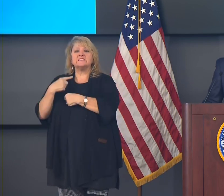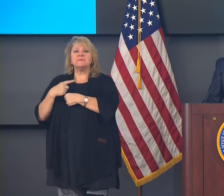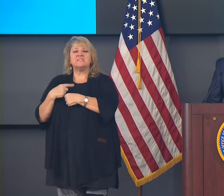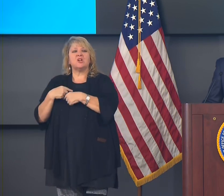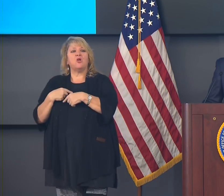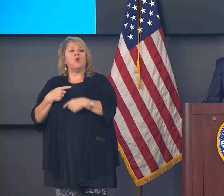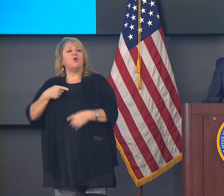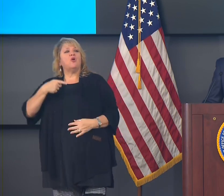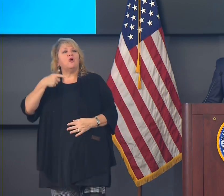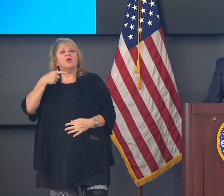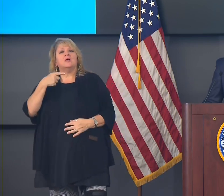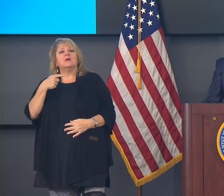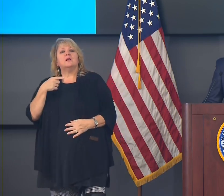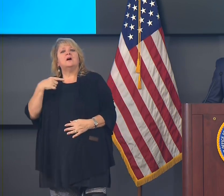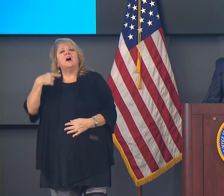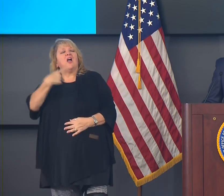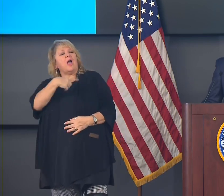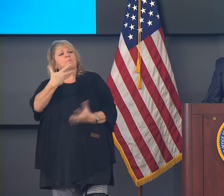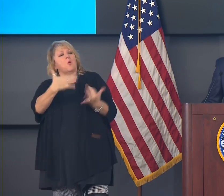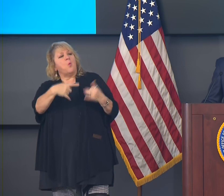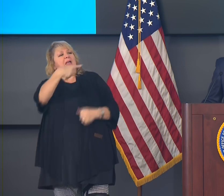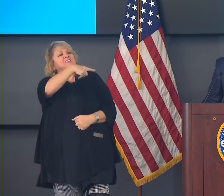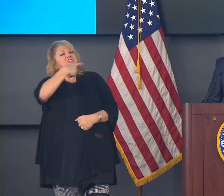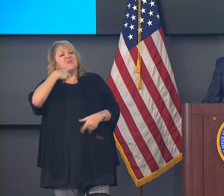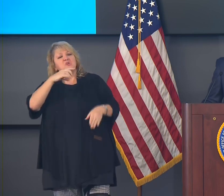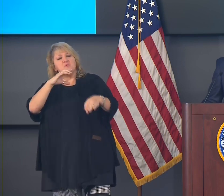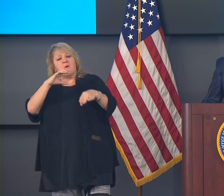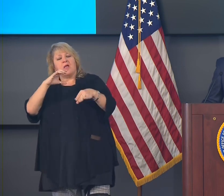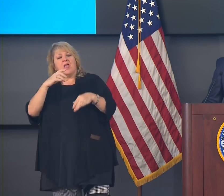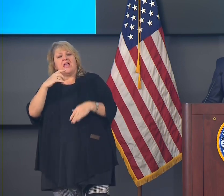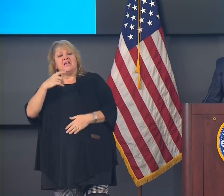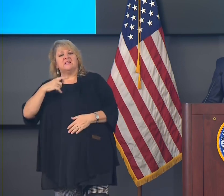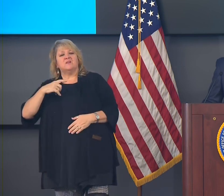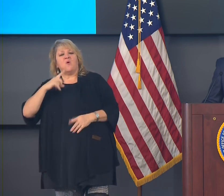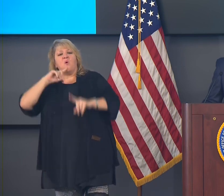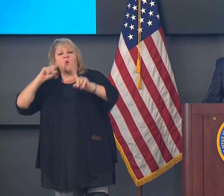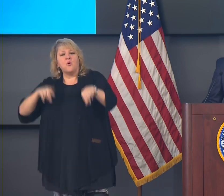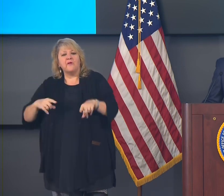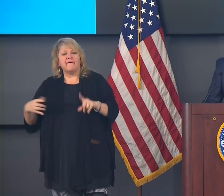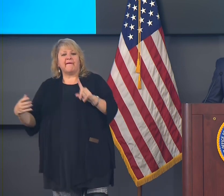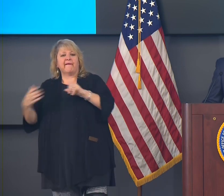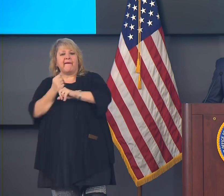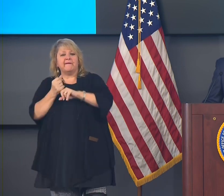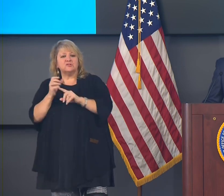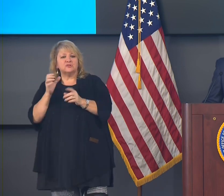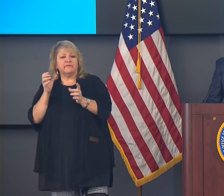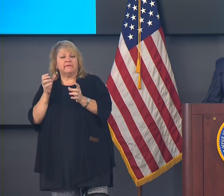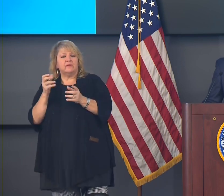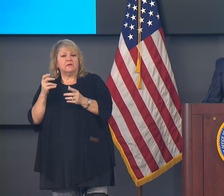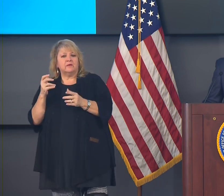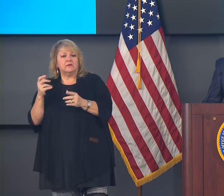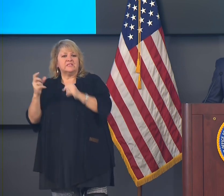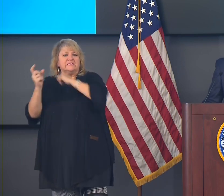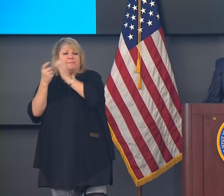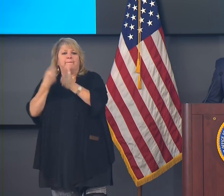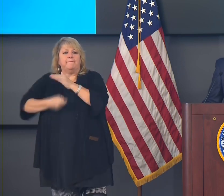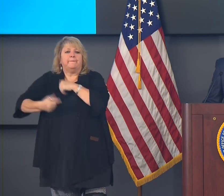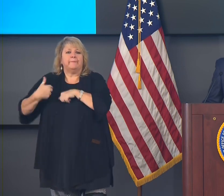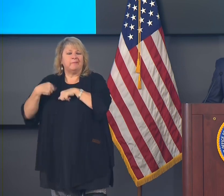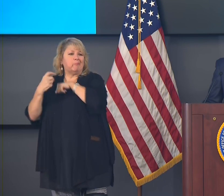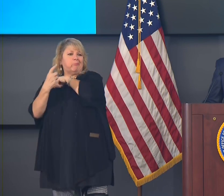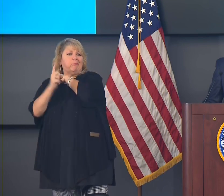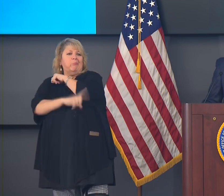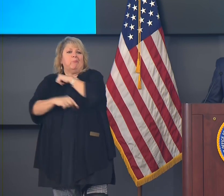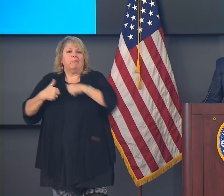enforce our way through this, we're doomed to failure. There are 4.65 million Louisianans. There are tens of thousands of